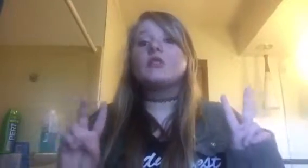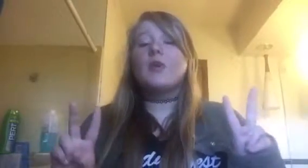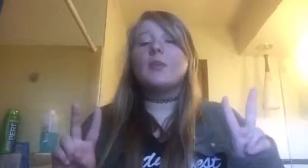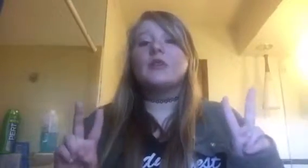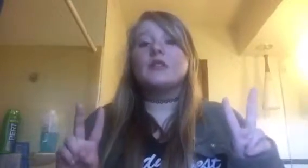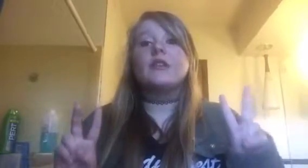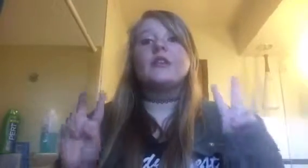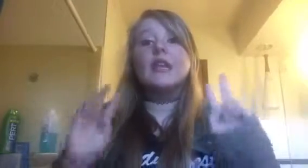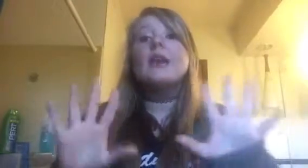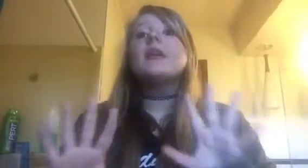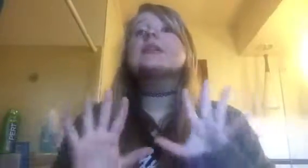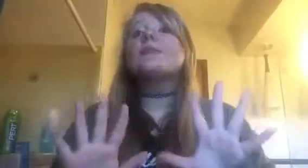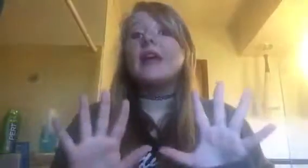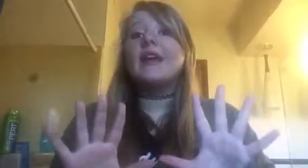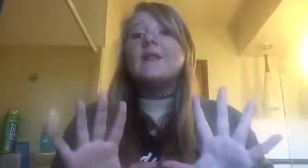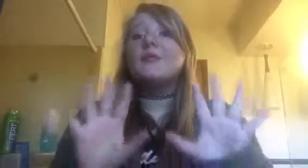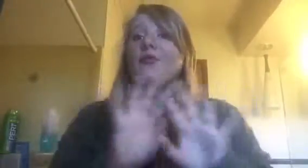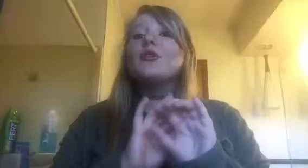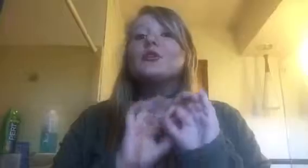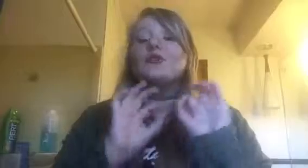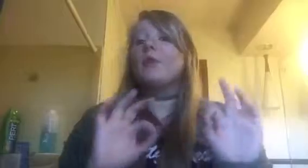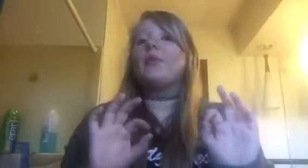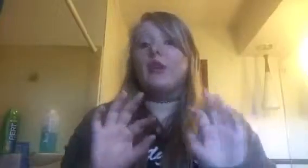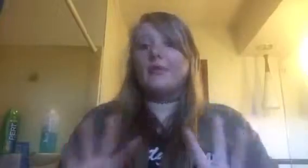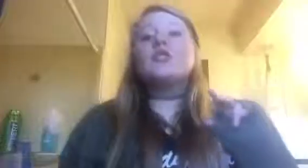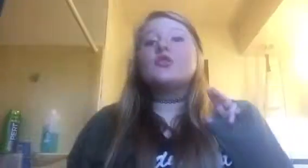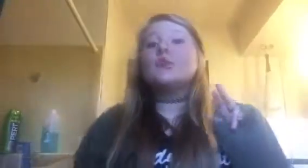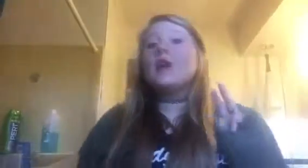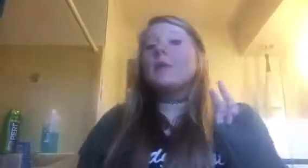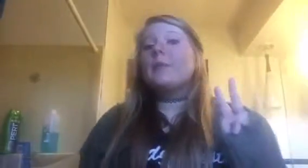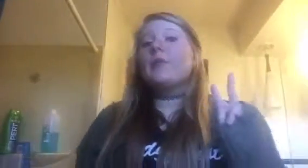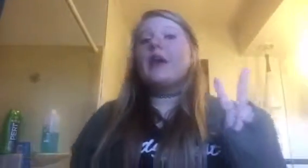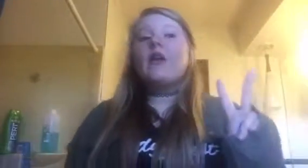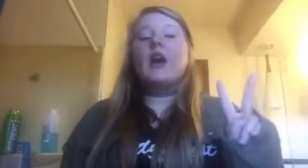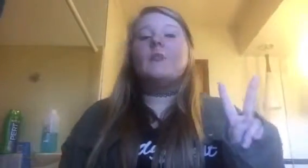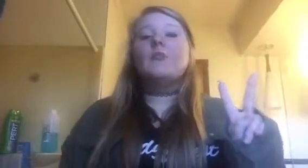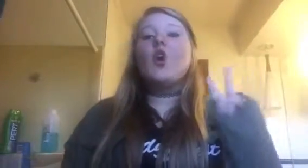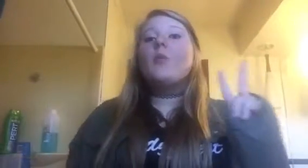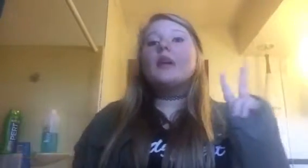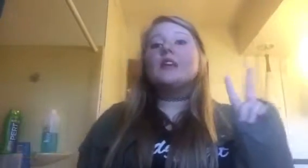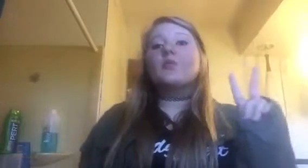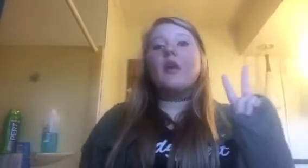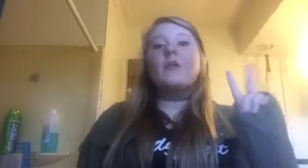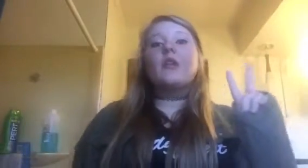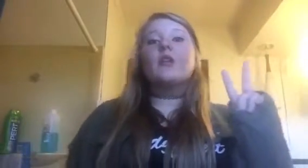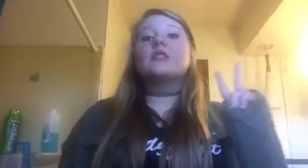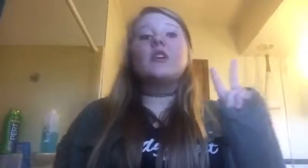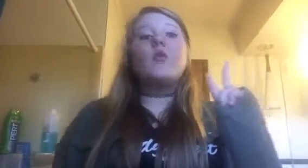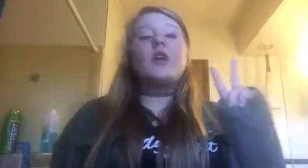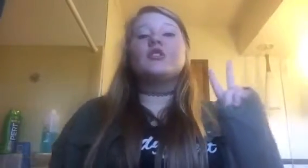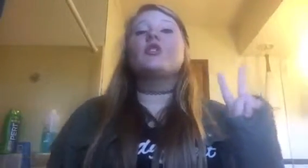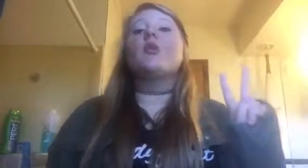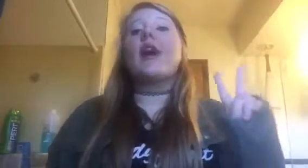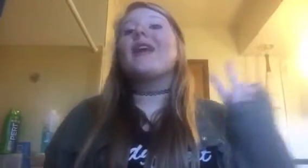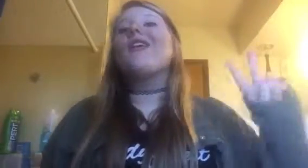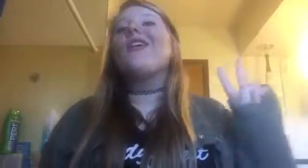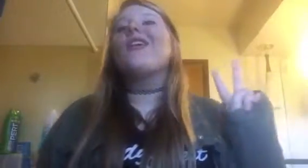with a smart person. Now, let me explain before you jump on. Two smart people pair up, nobody is going to want to do what I call